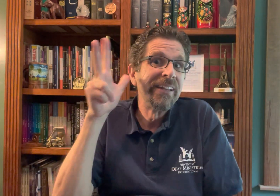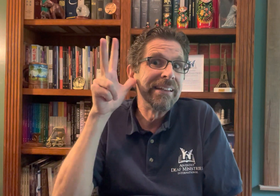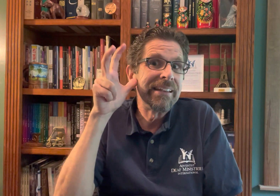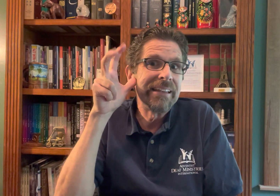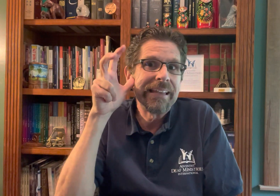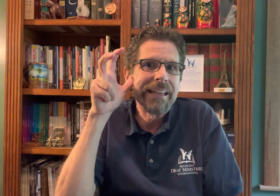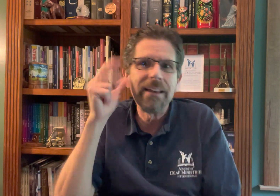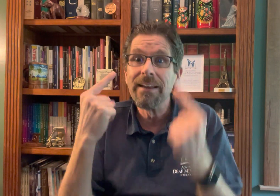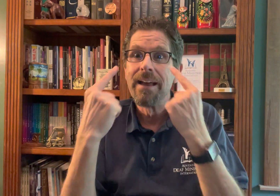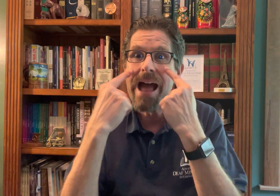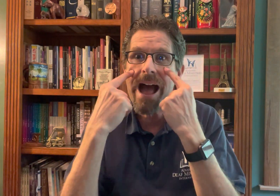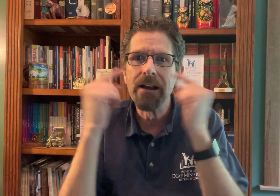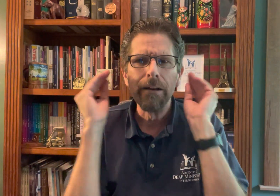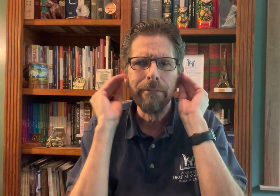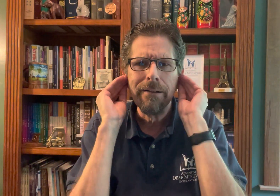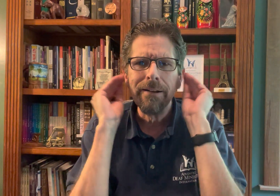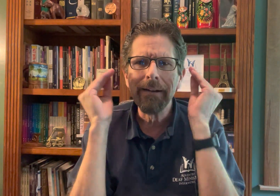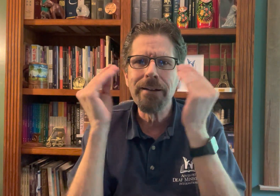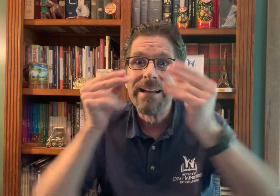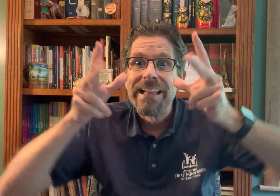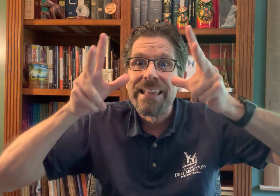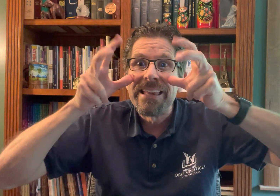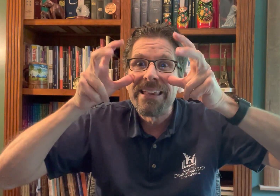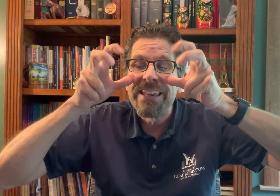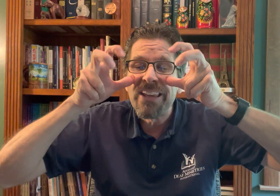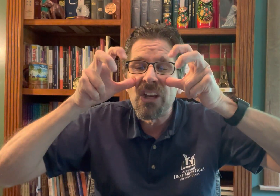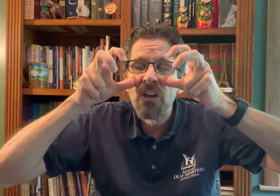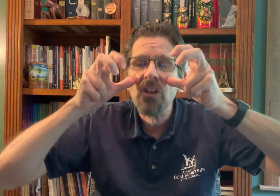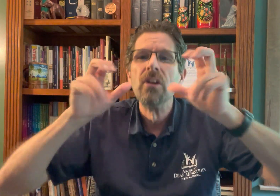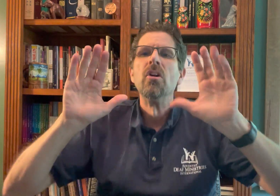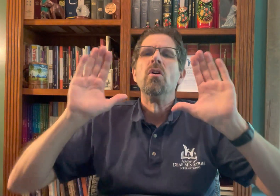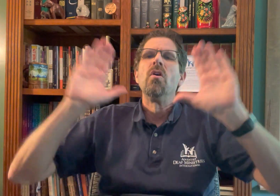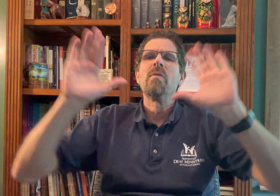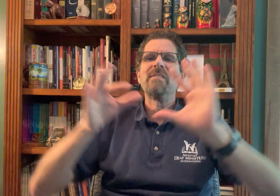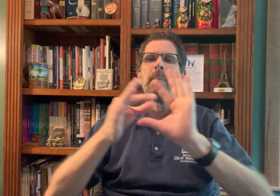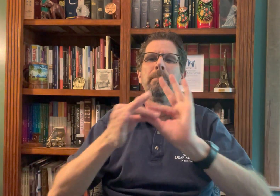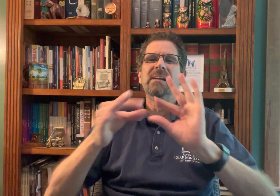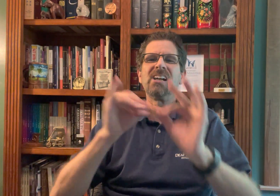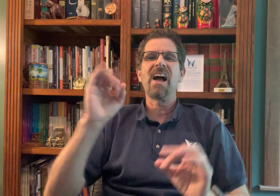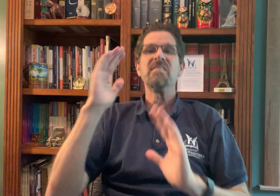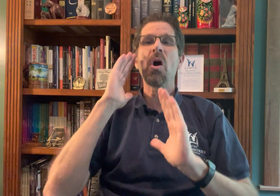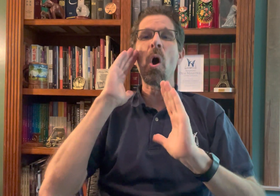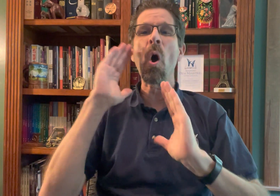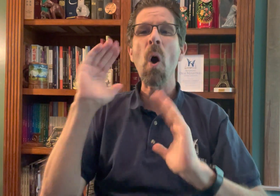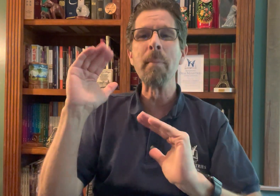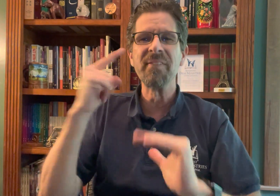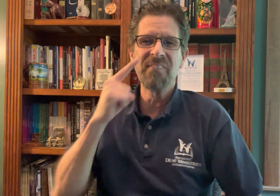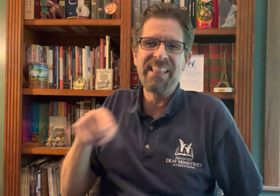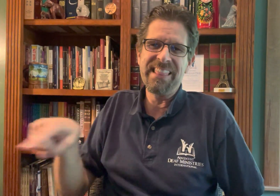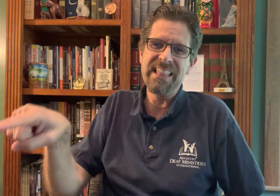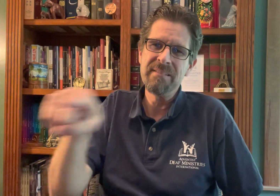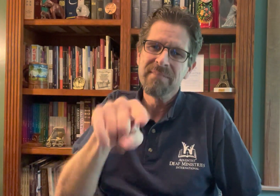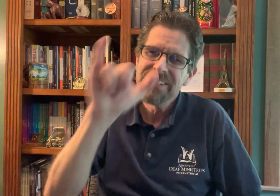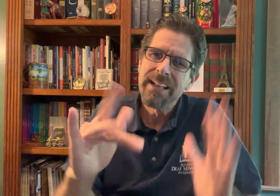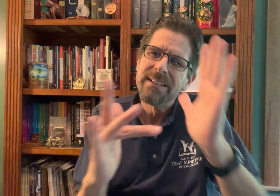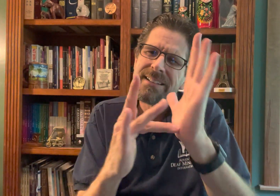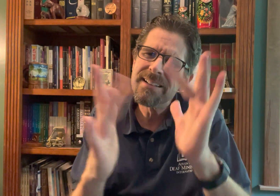people need to hear, not hear with their ears, but with their eyes, this much needed